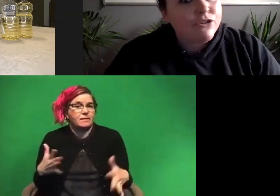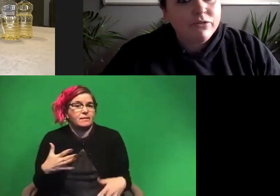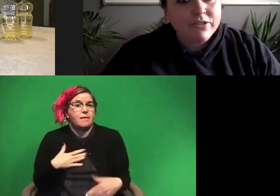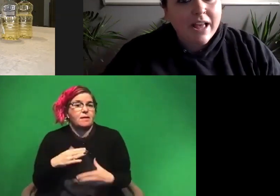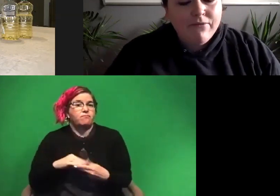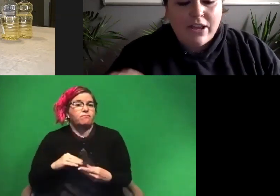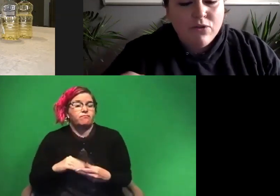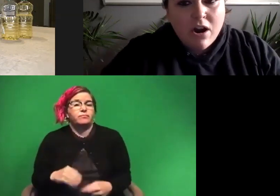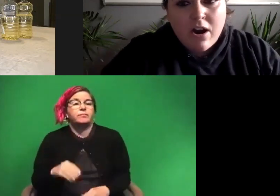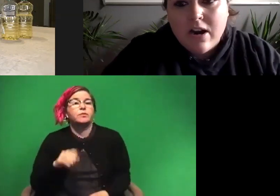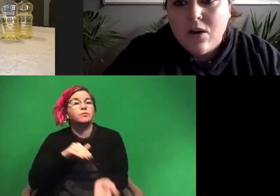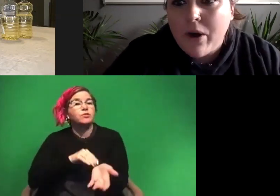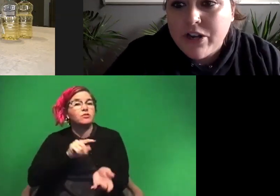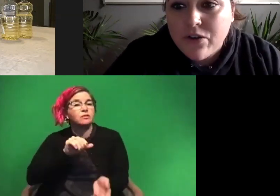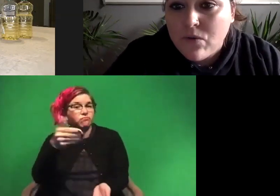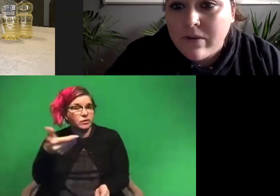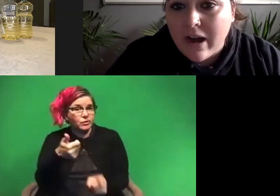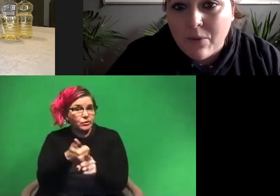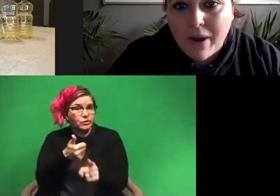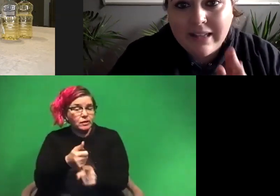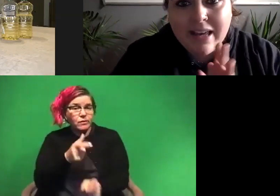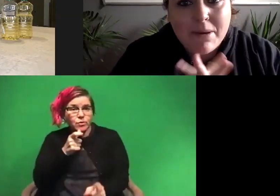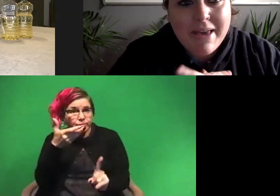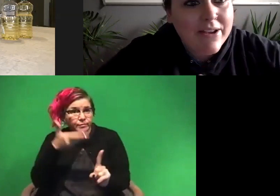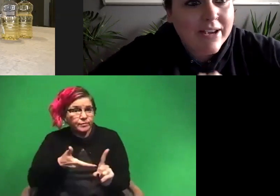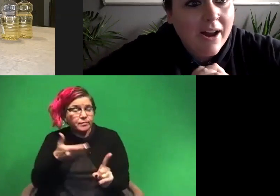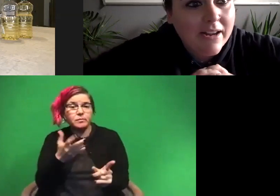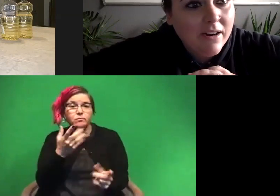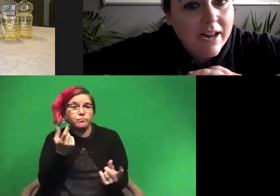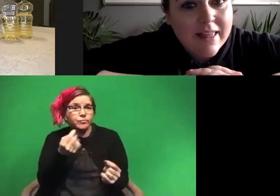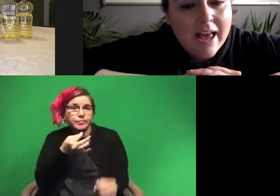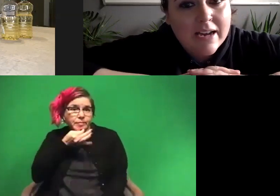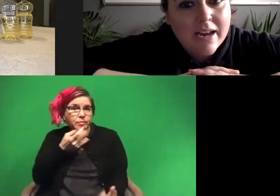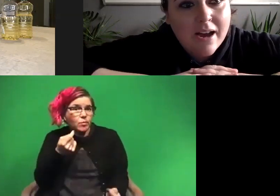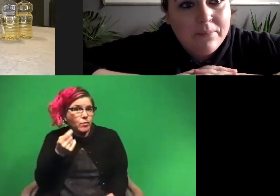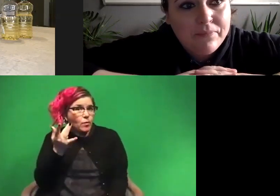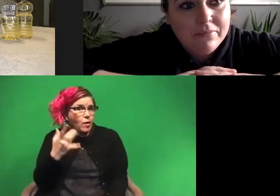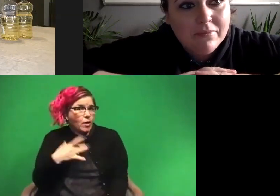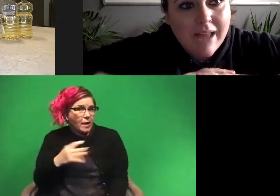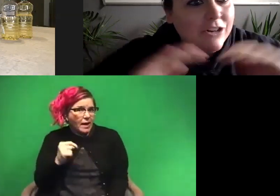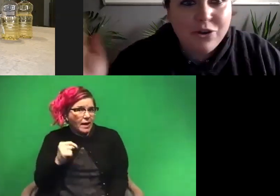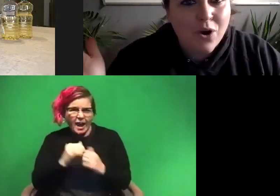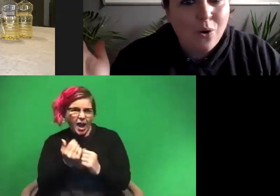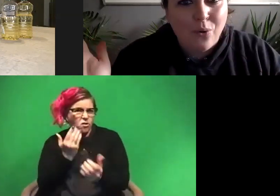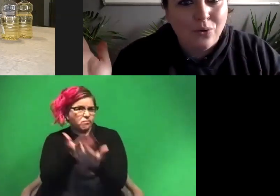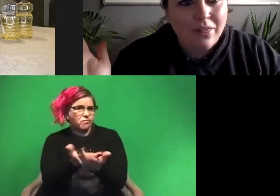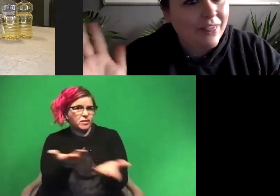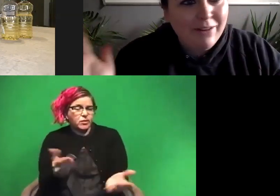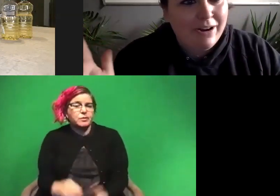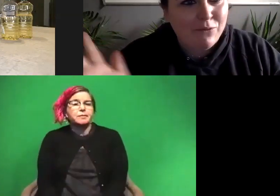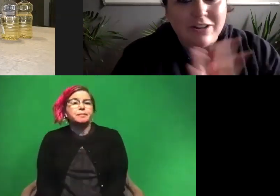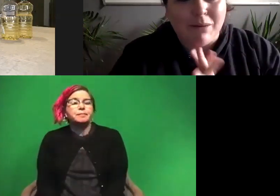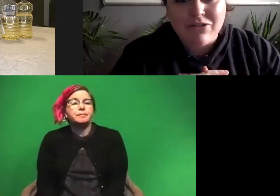Tay, would you like to introduce yourself, say who you are, what you do, why you like it, maybe how you got here. And then actually you have a whole